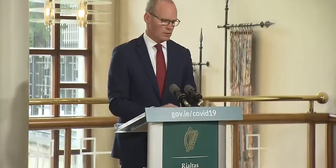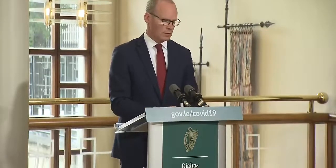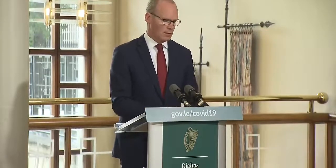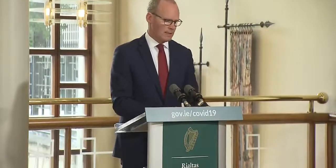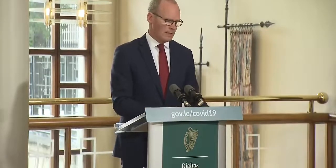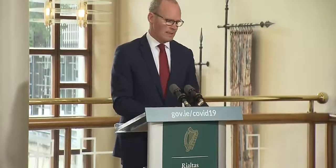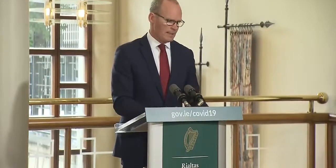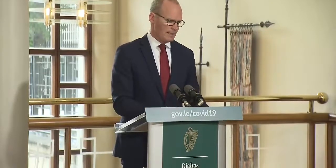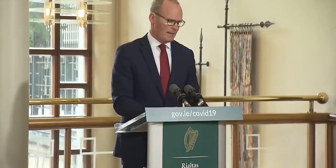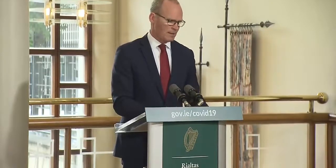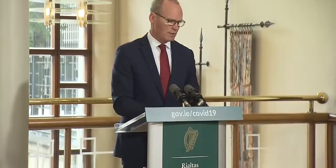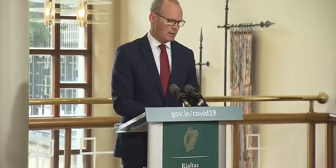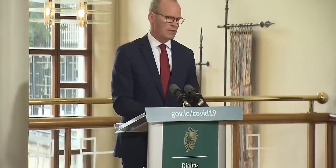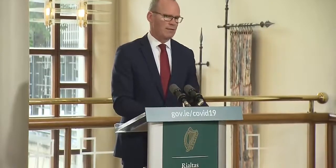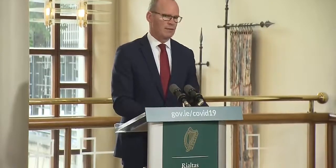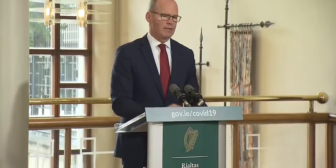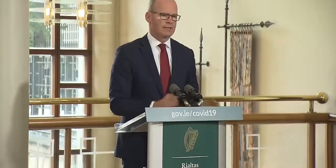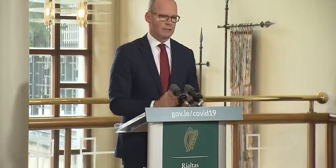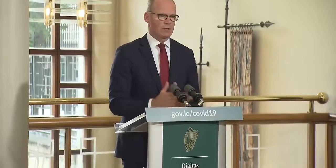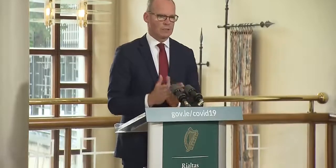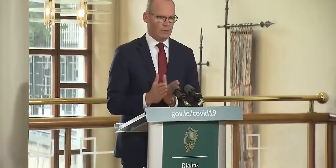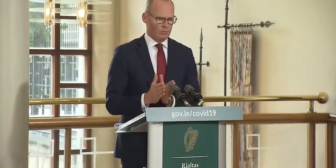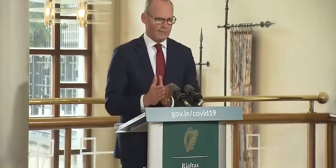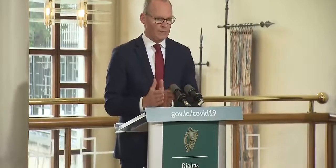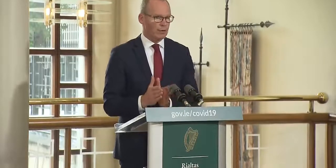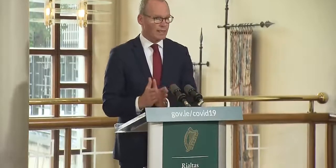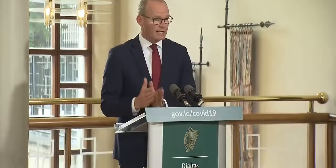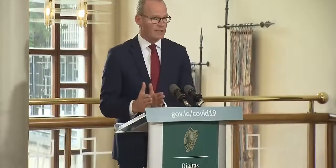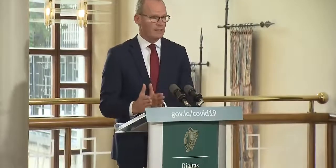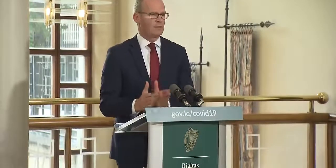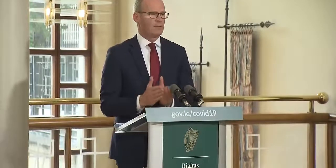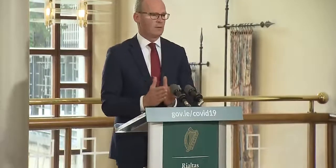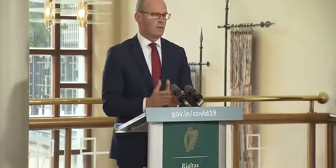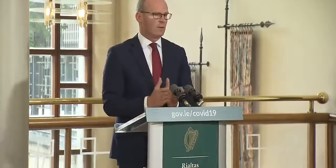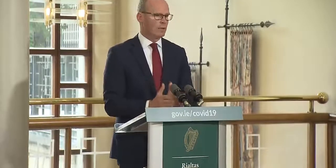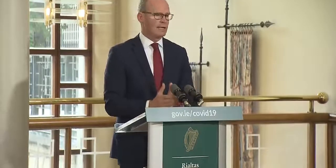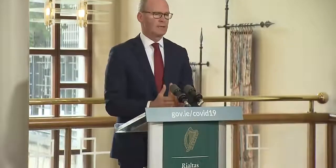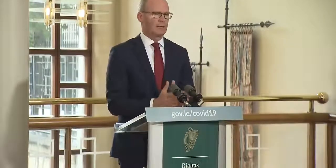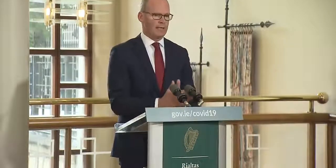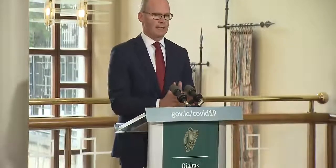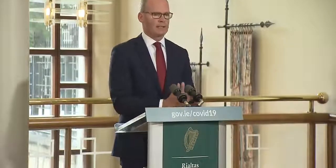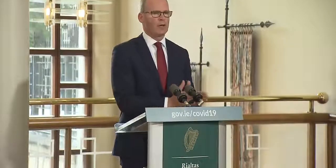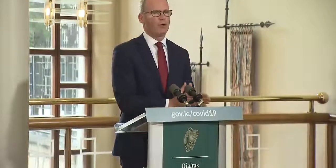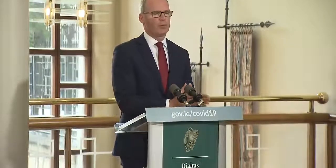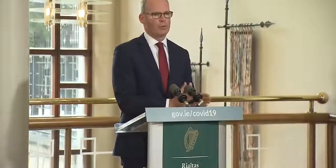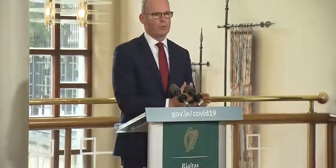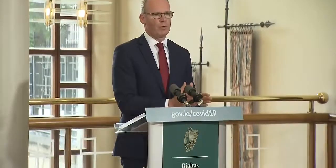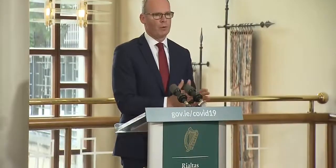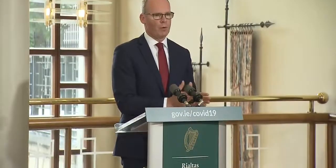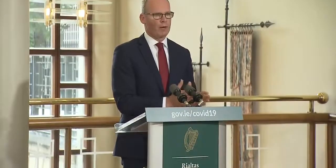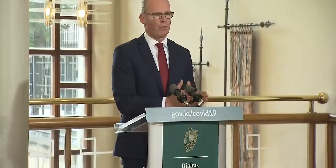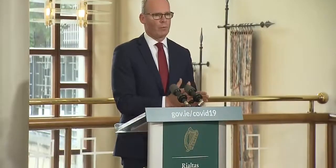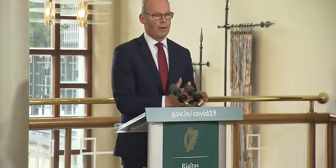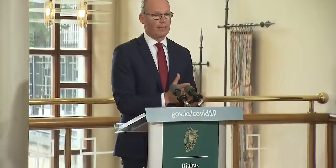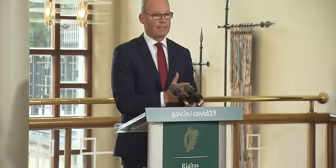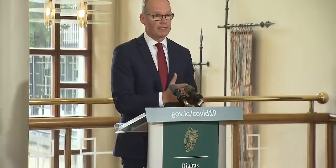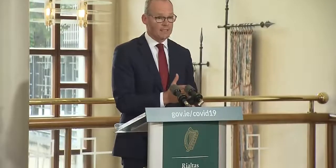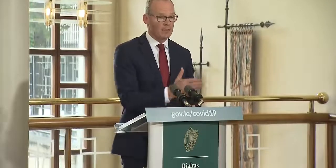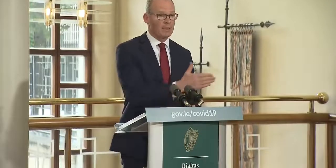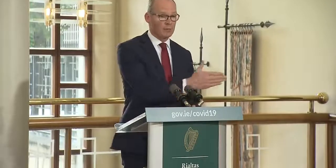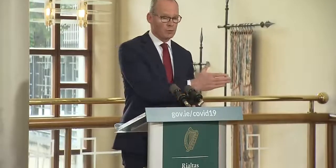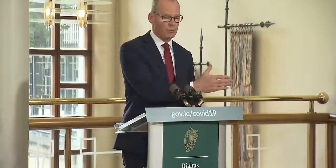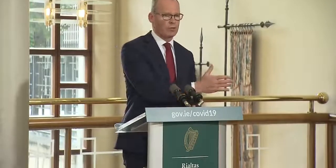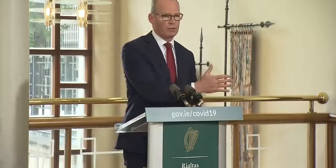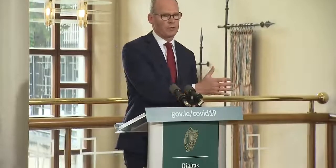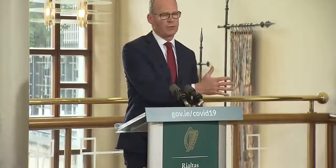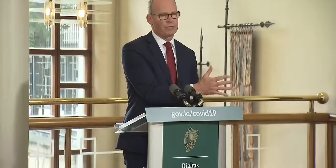across the world and that's why the travel advice is was it is what it is we will get to a place i hope where where we can